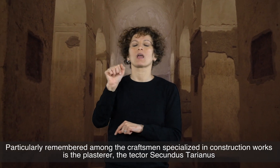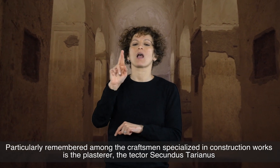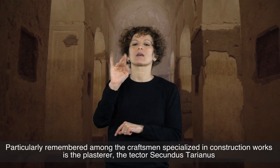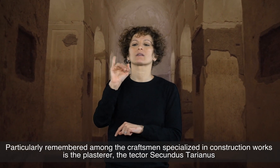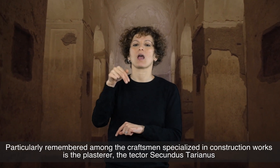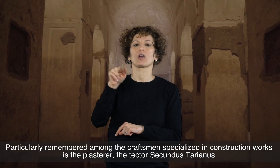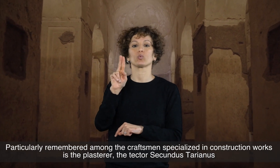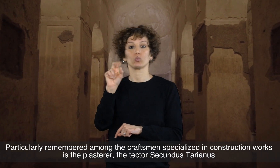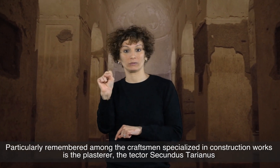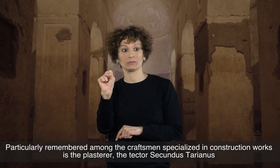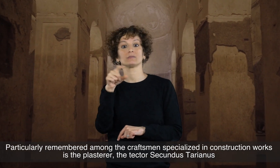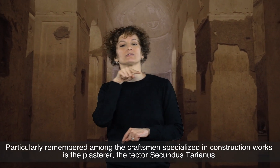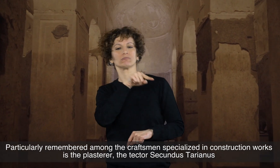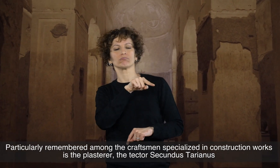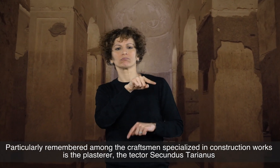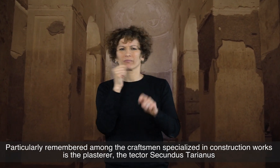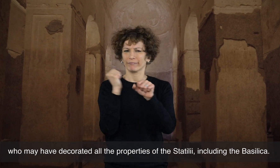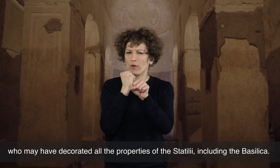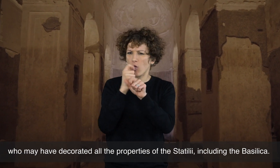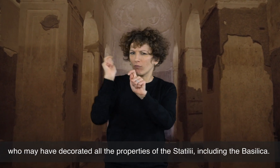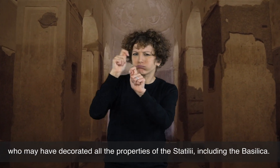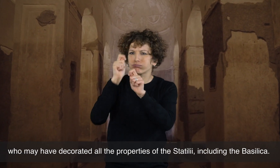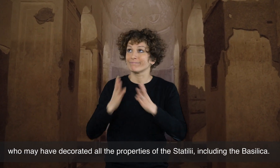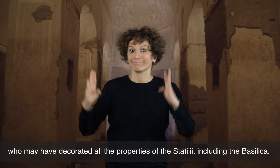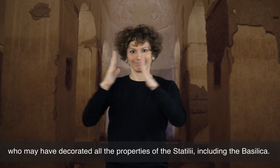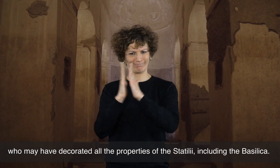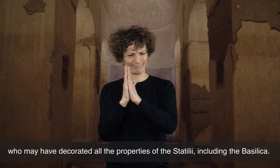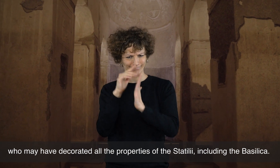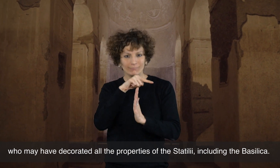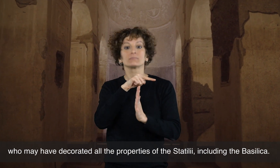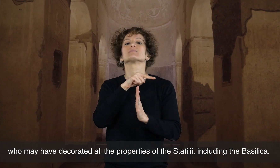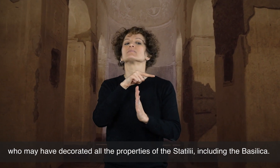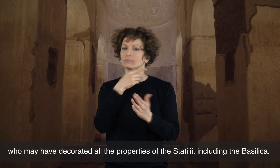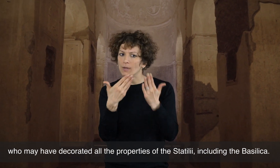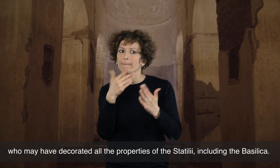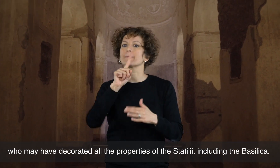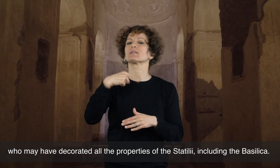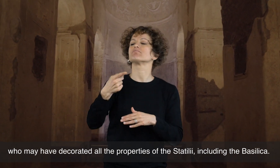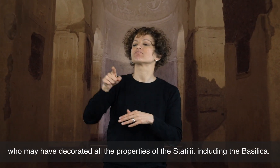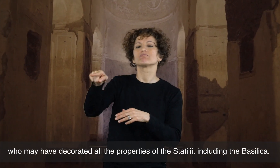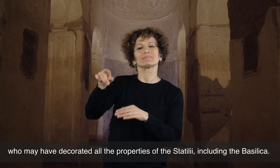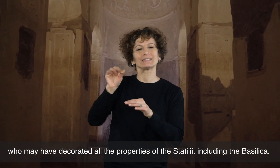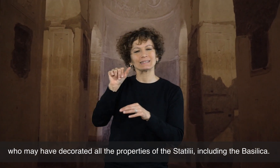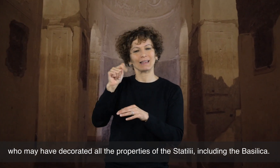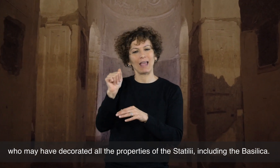the Tector Secundus Tarianus, who may have decorated all the properties of the Statili,